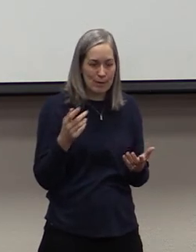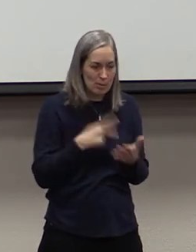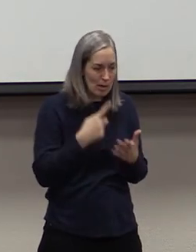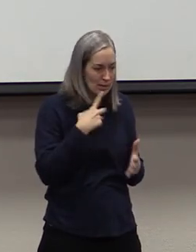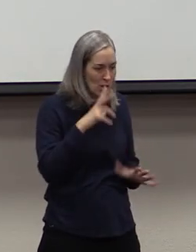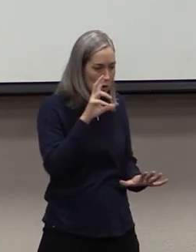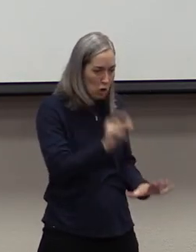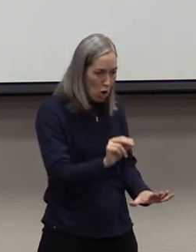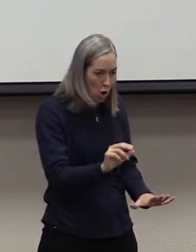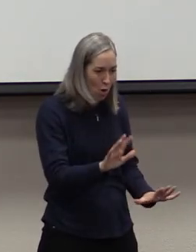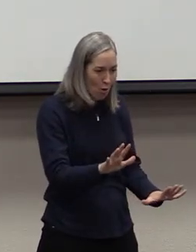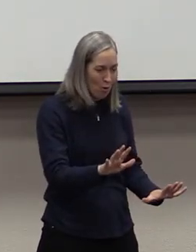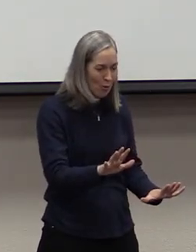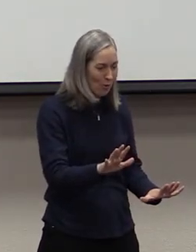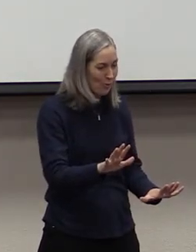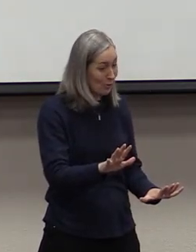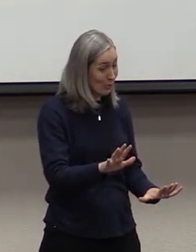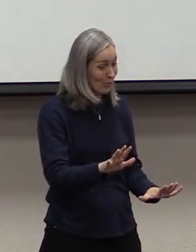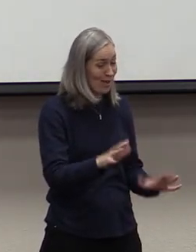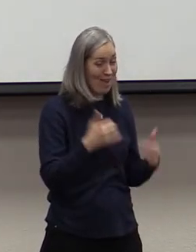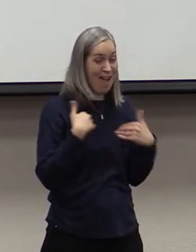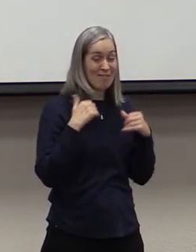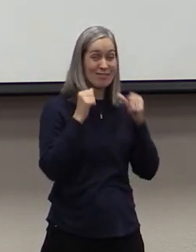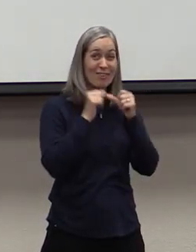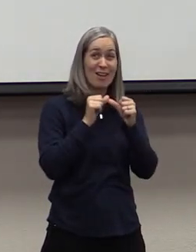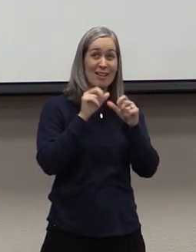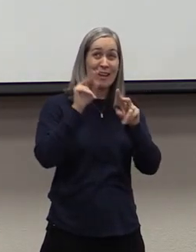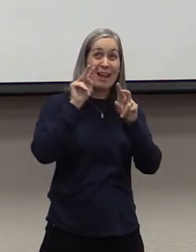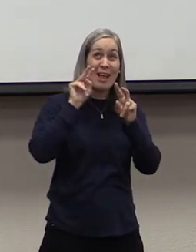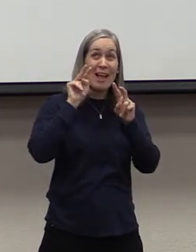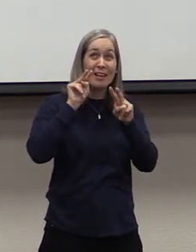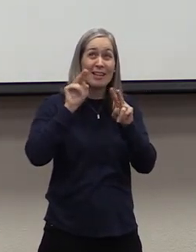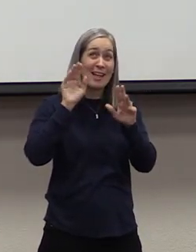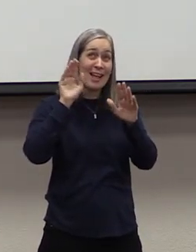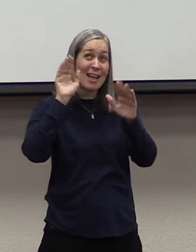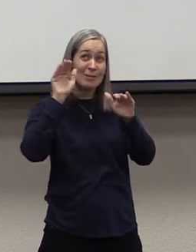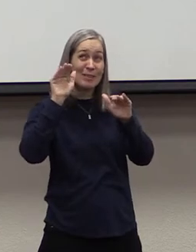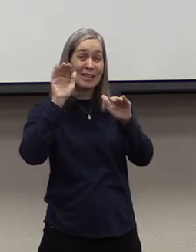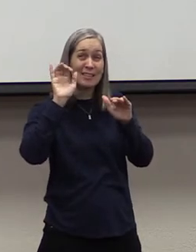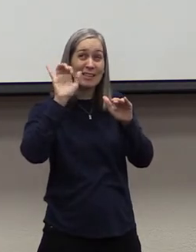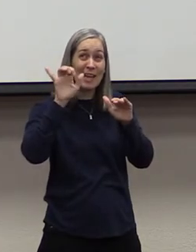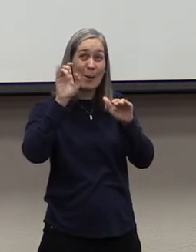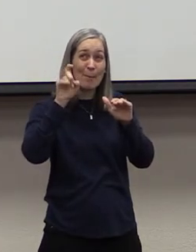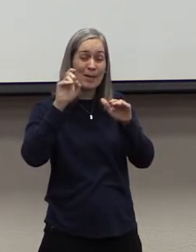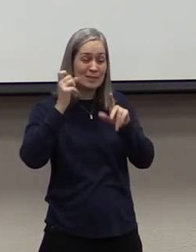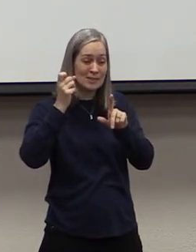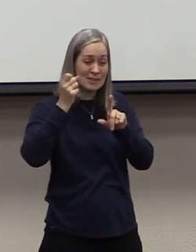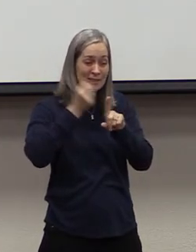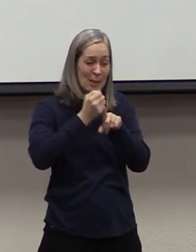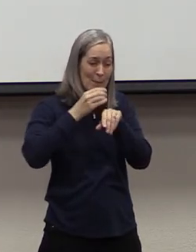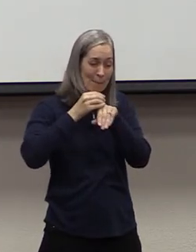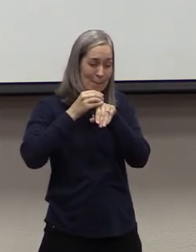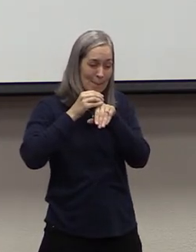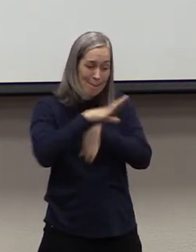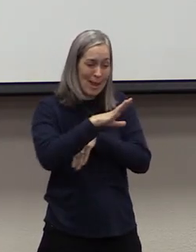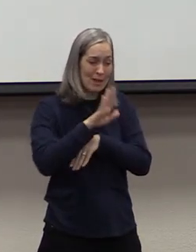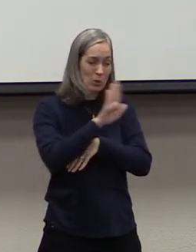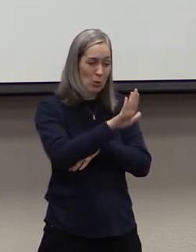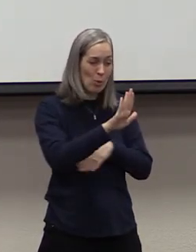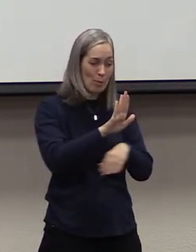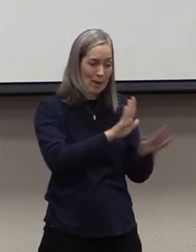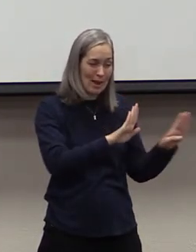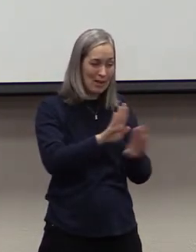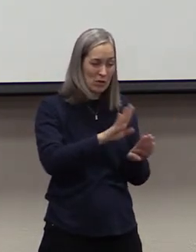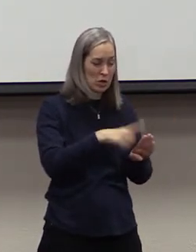says no. That constant expectation must impact your behavior. You long